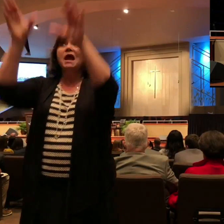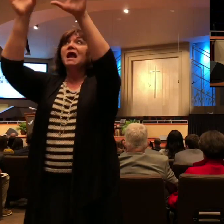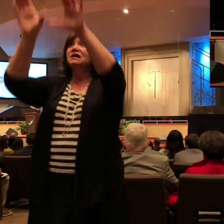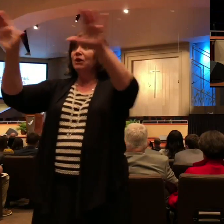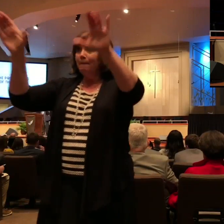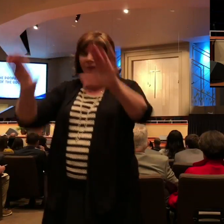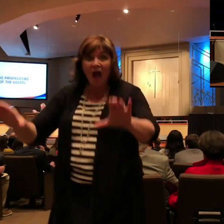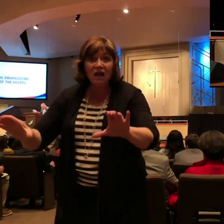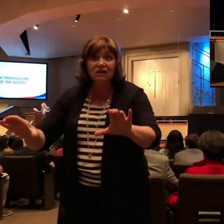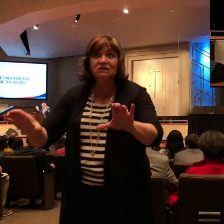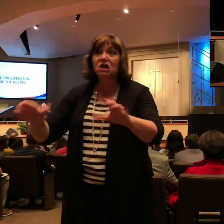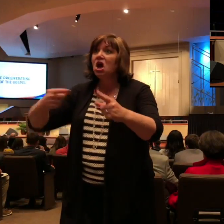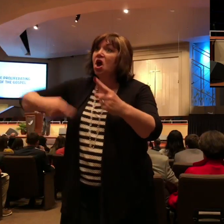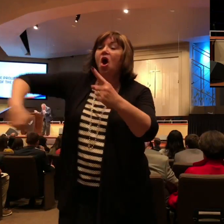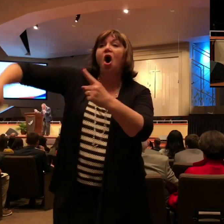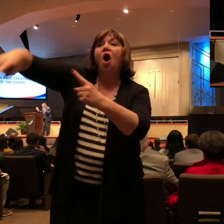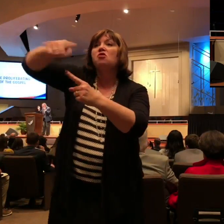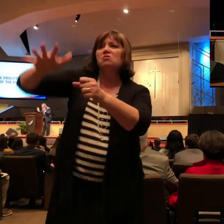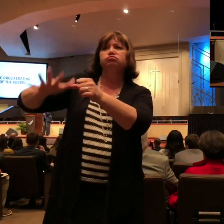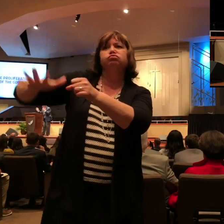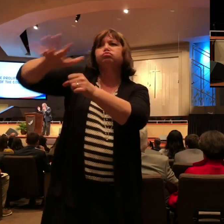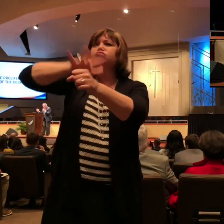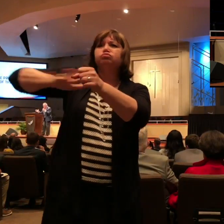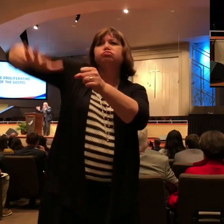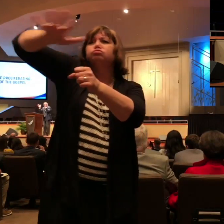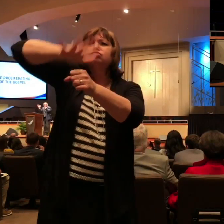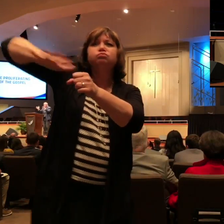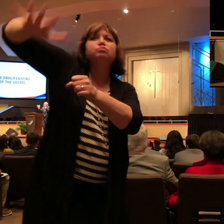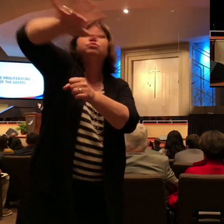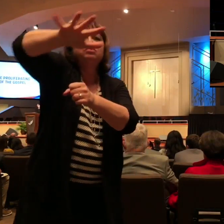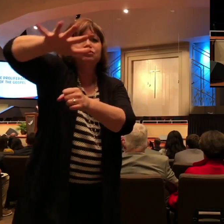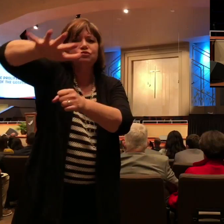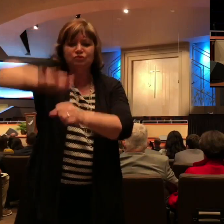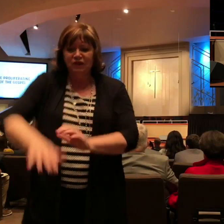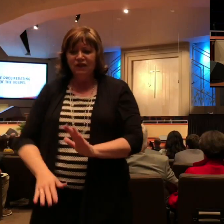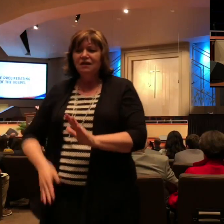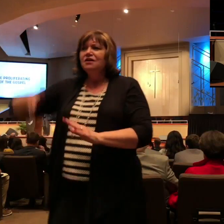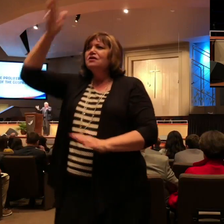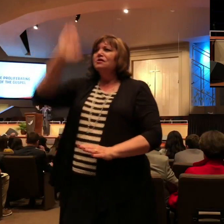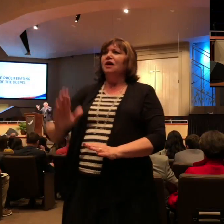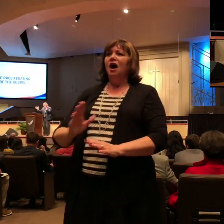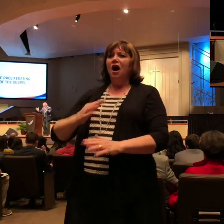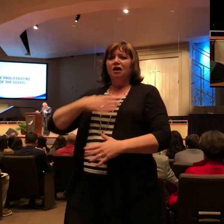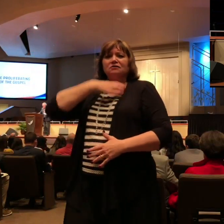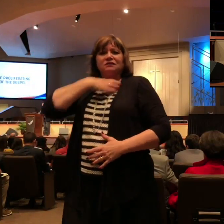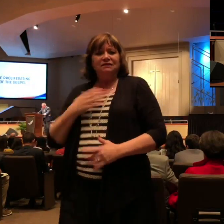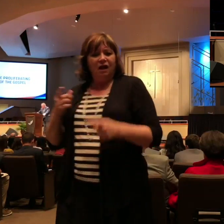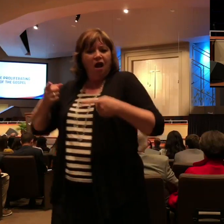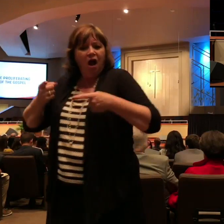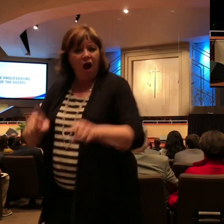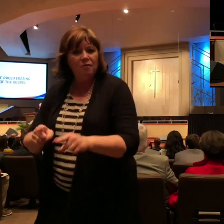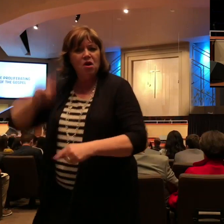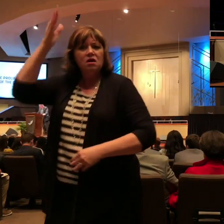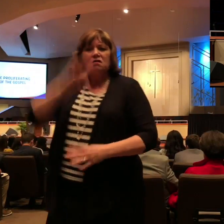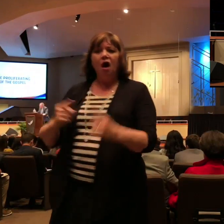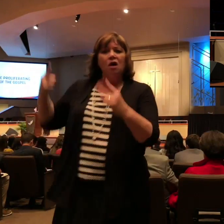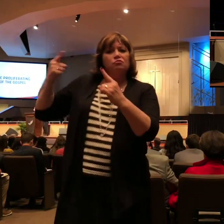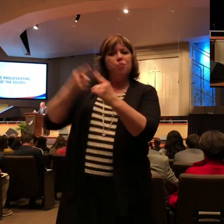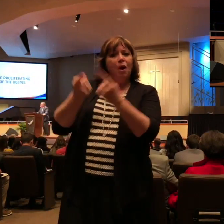going everywhere. God is accomplishing his work. Paul was undeterred from the mission that God had given him. But